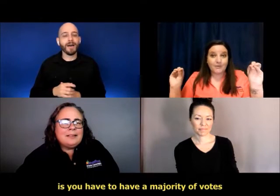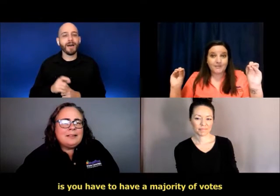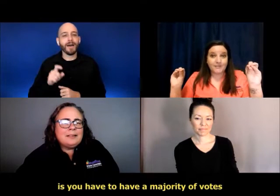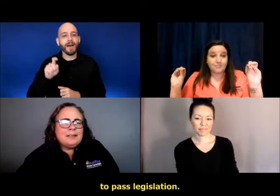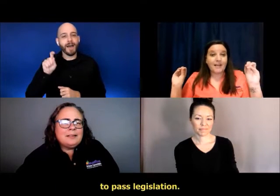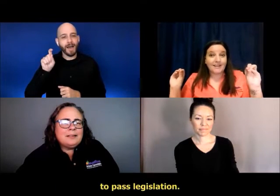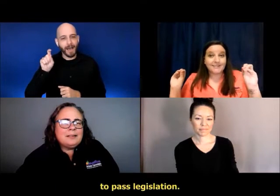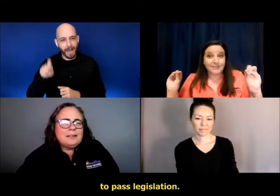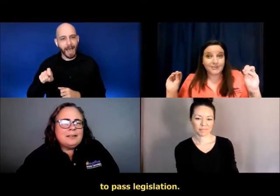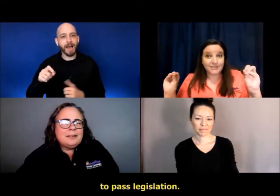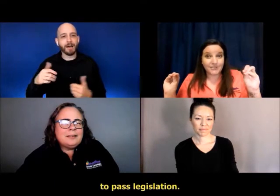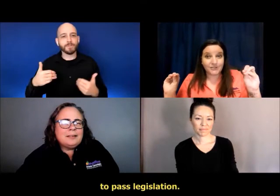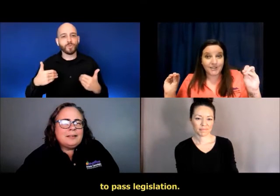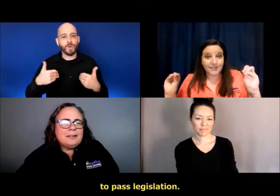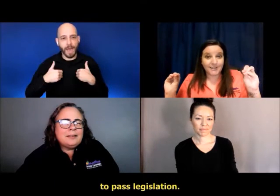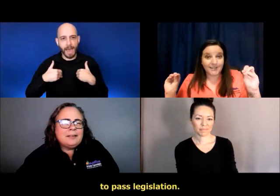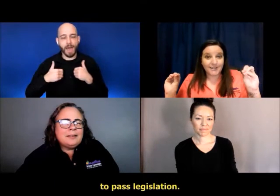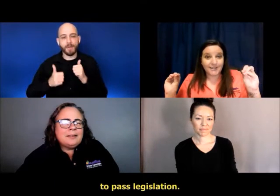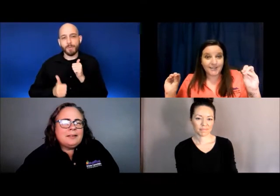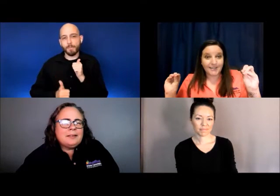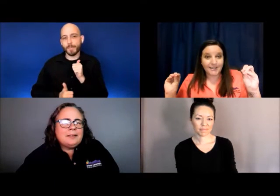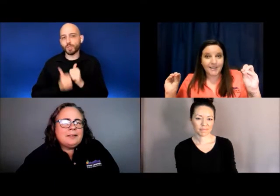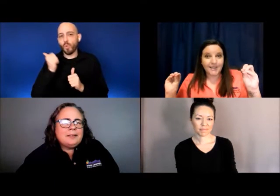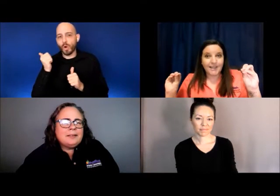votes to pass legislation.